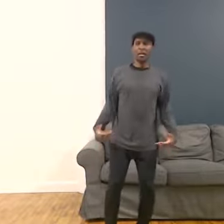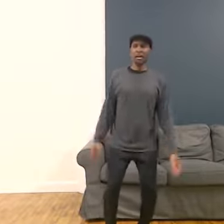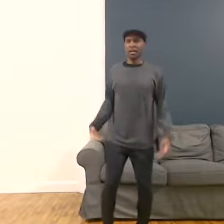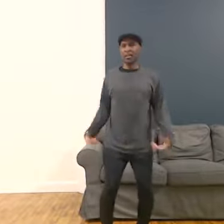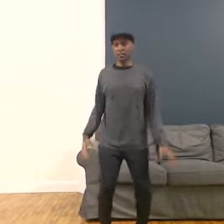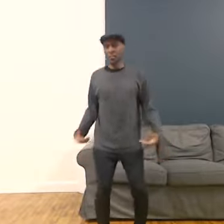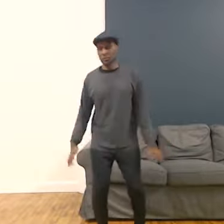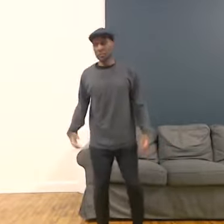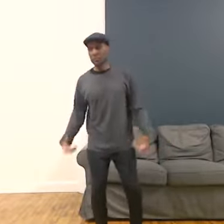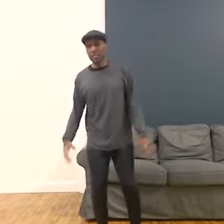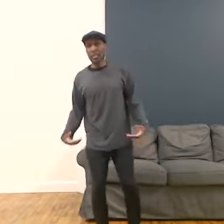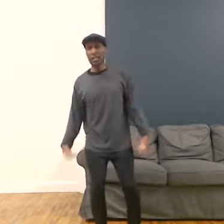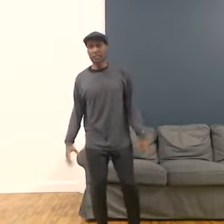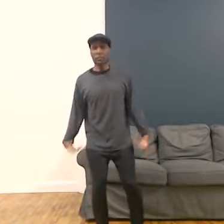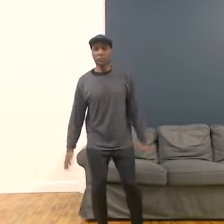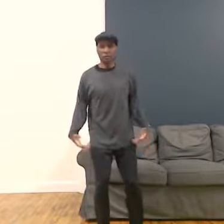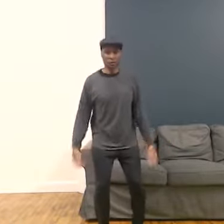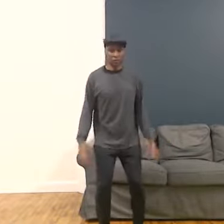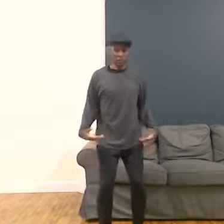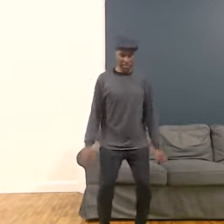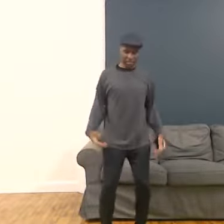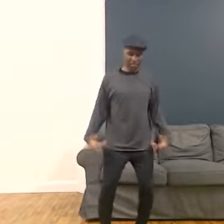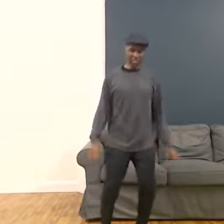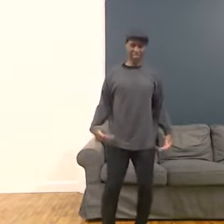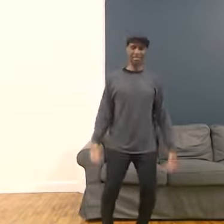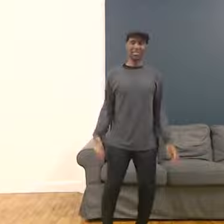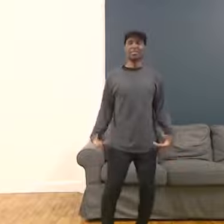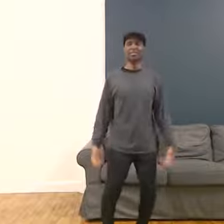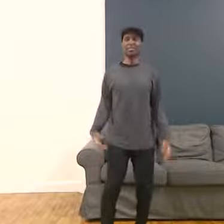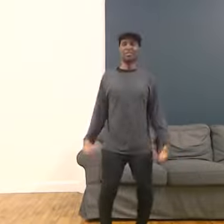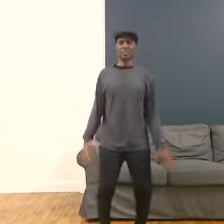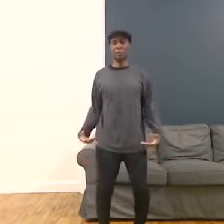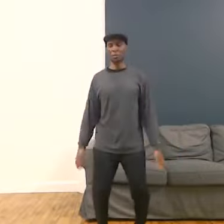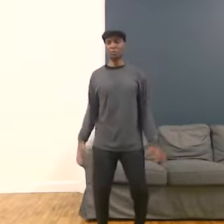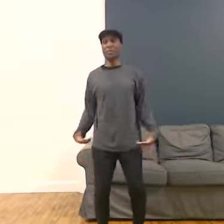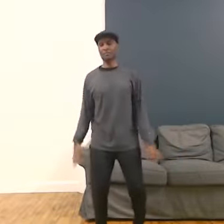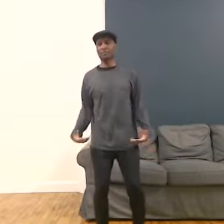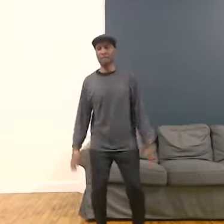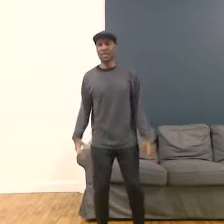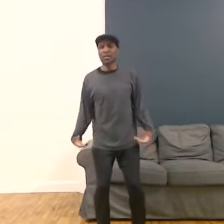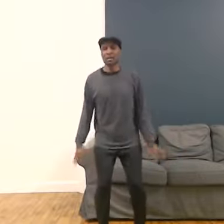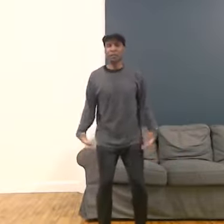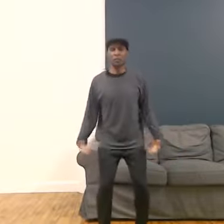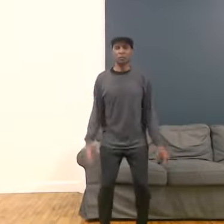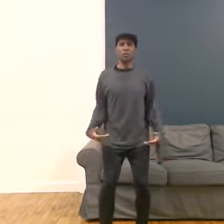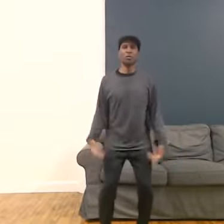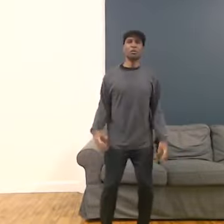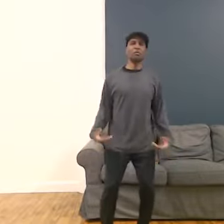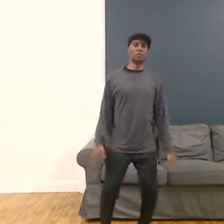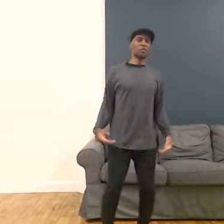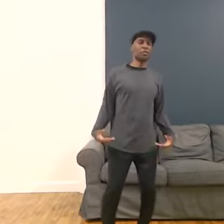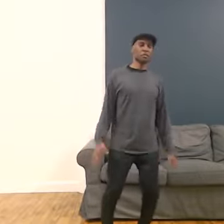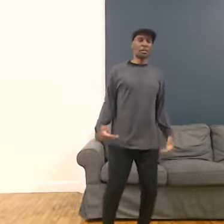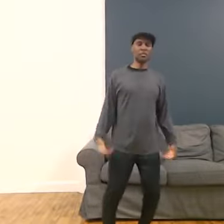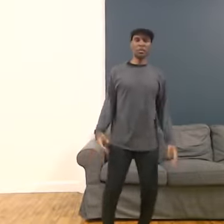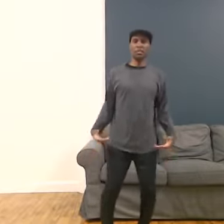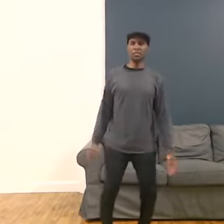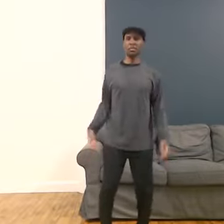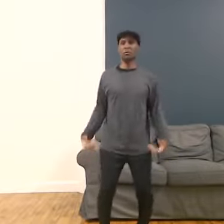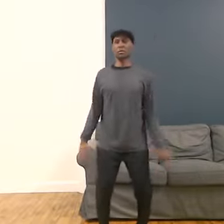You can also take some time to do some breathing breaths. Just do three. Those who are opening up breathing breaths are, it's just going